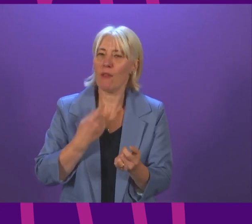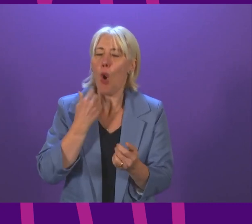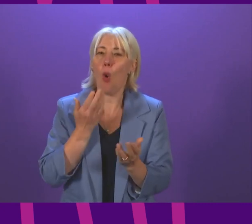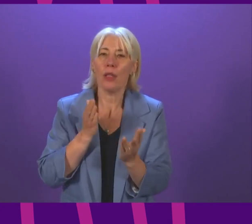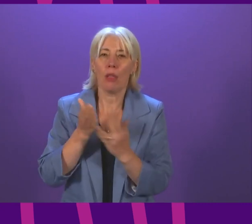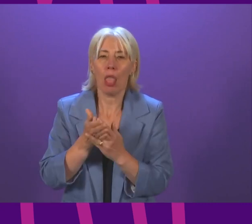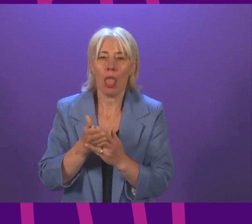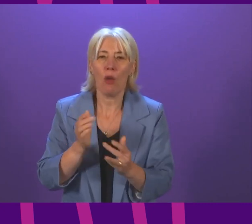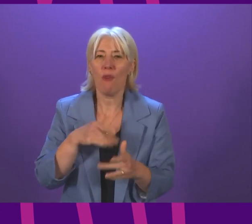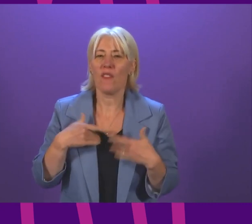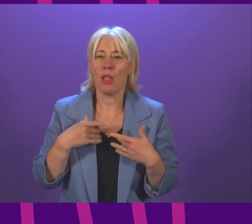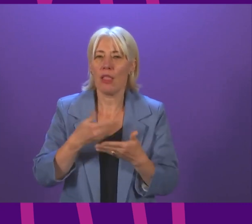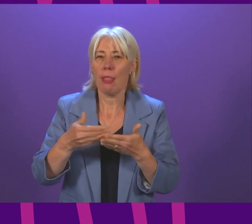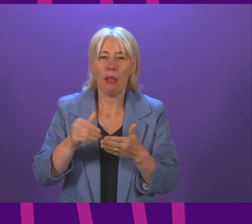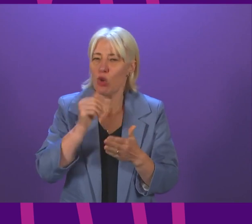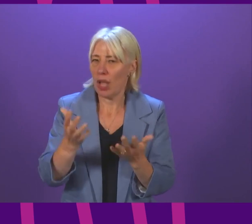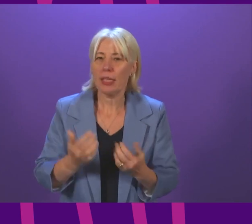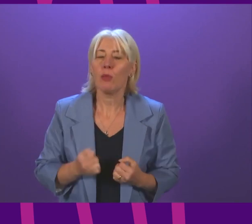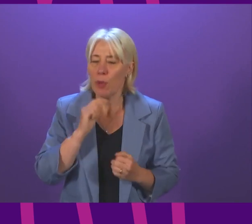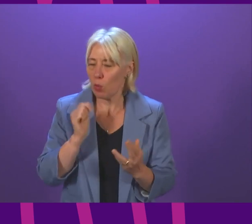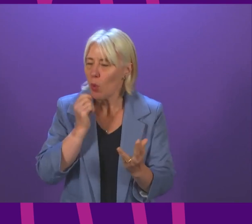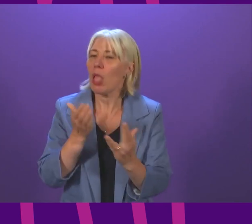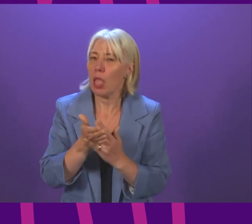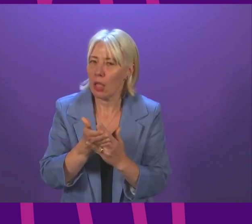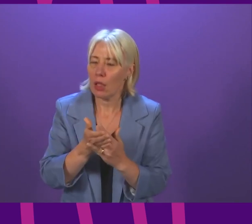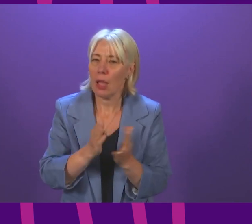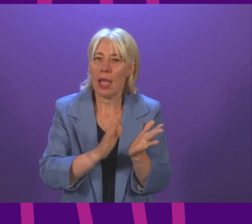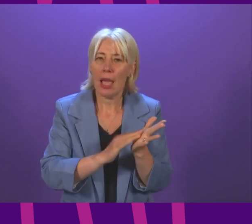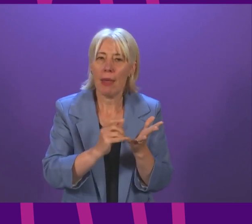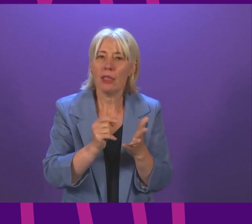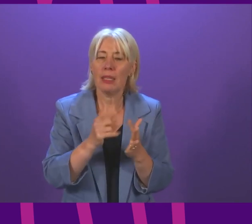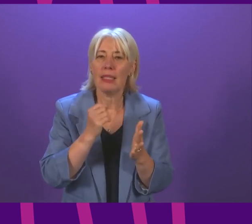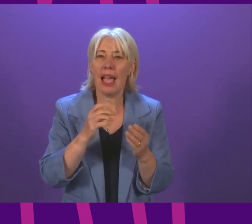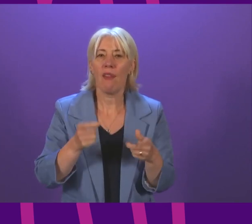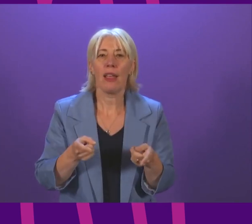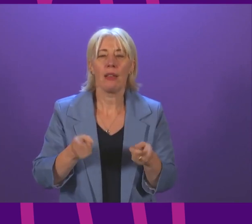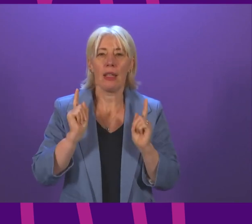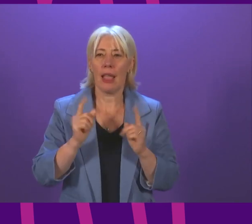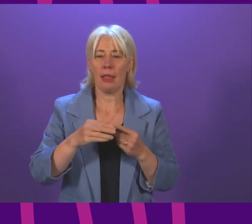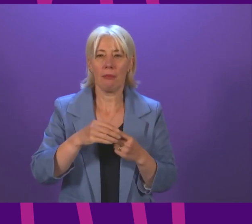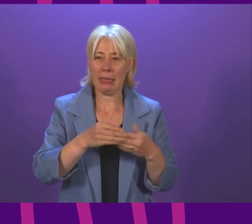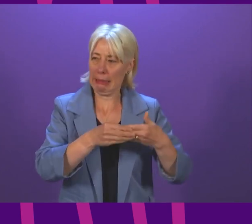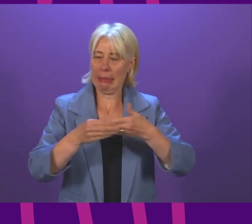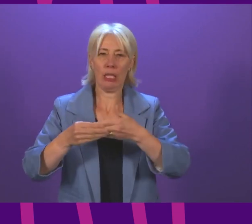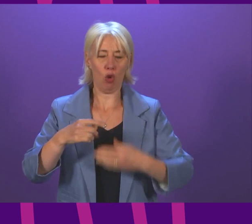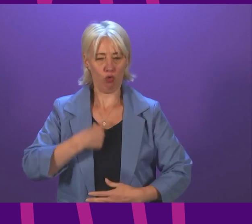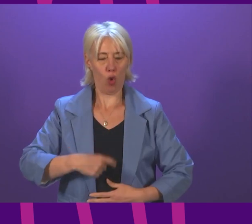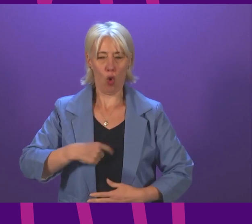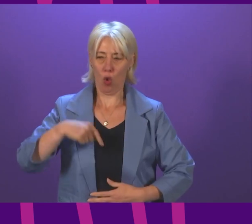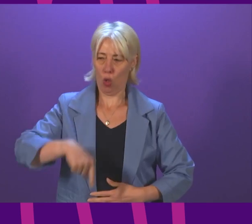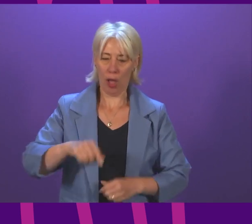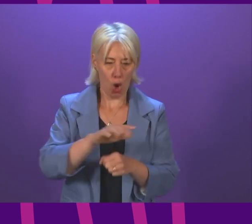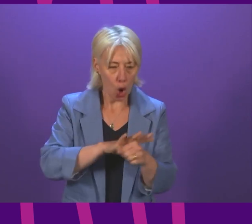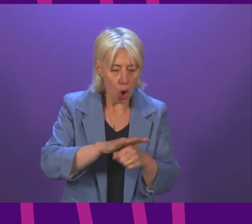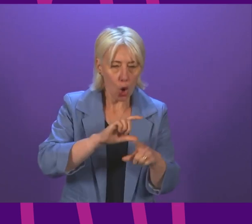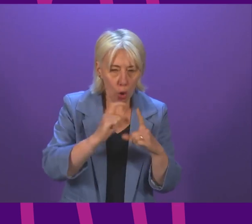used that is not acceptable MSPs have a leadership role in their communities and across Scotland the